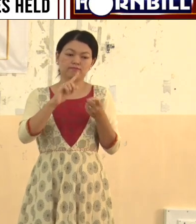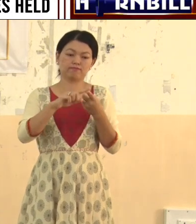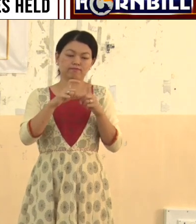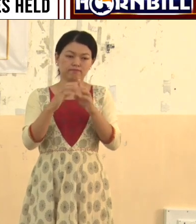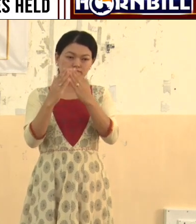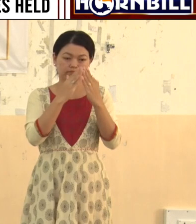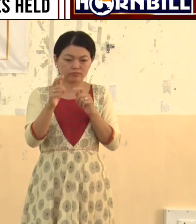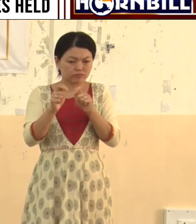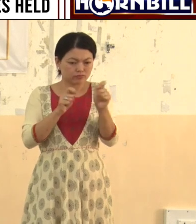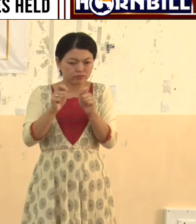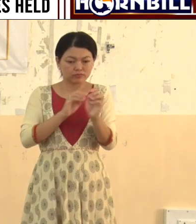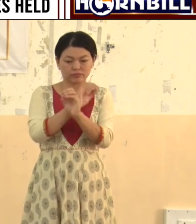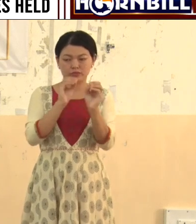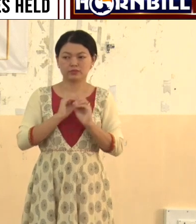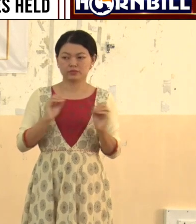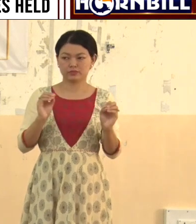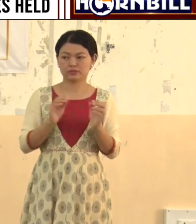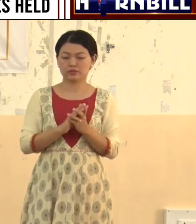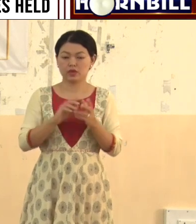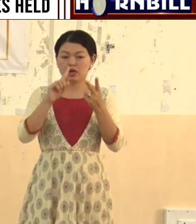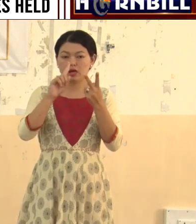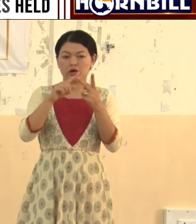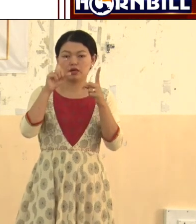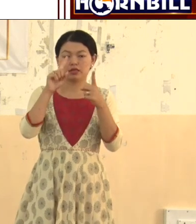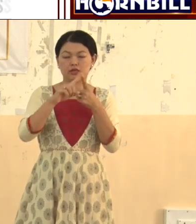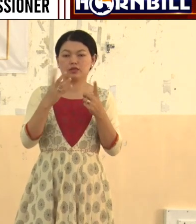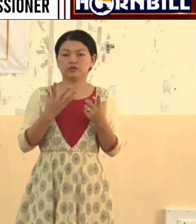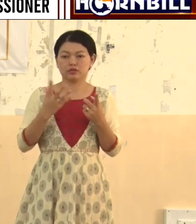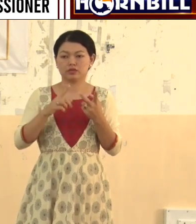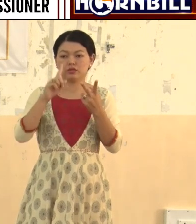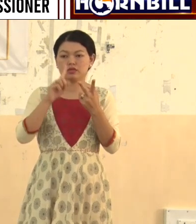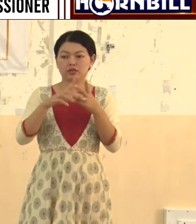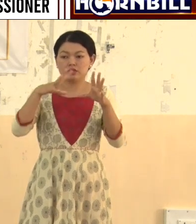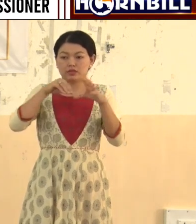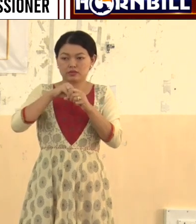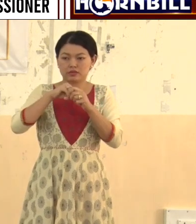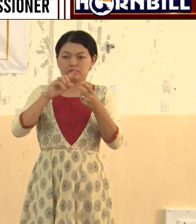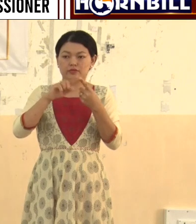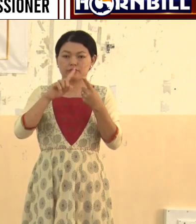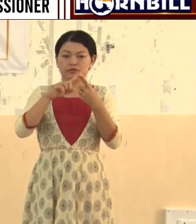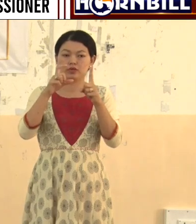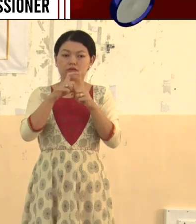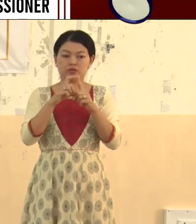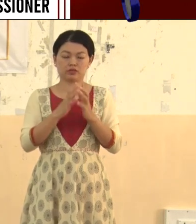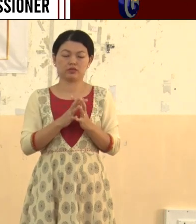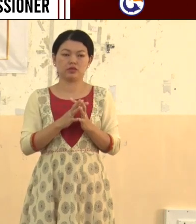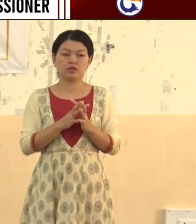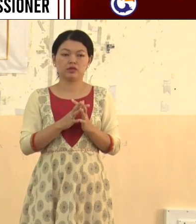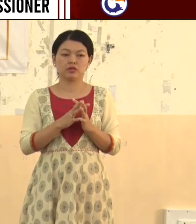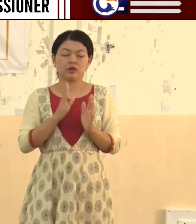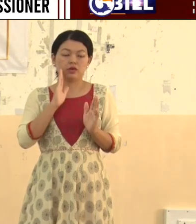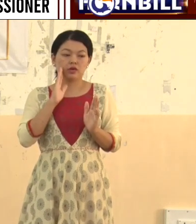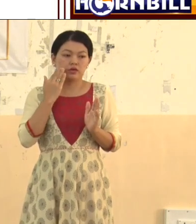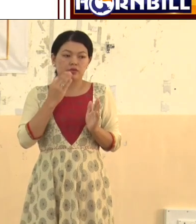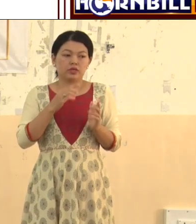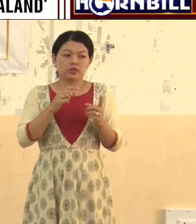now education, when we talk about IE, education, inclusive education, any time we approach the school education